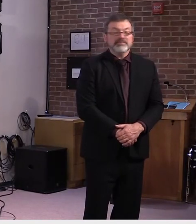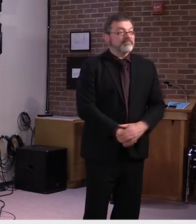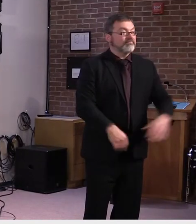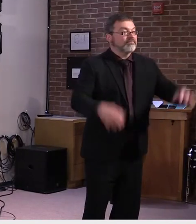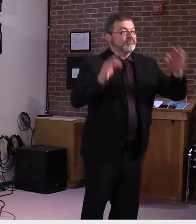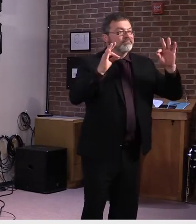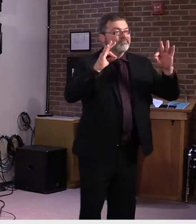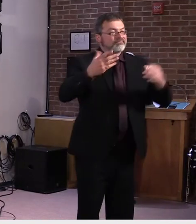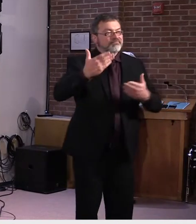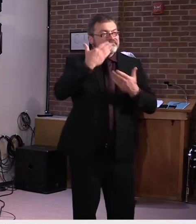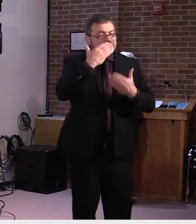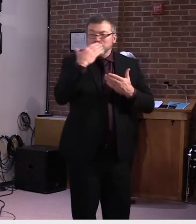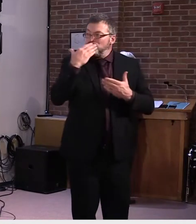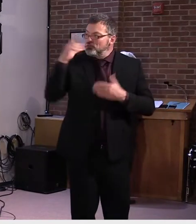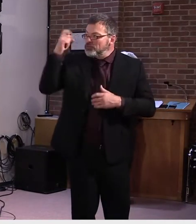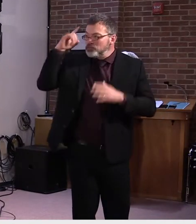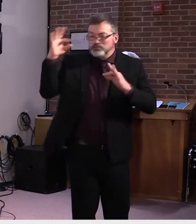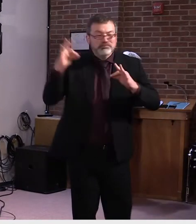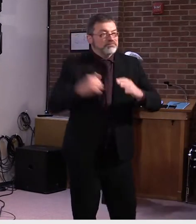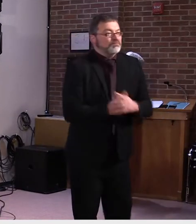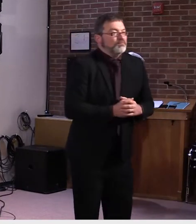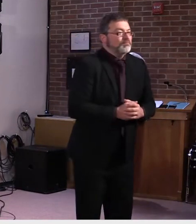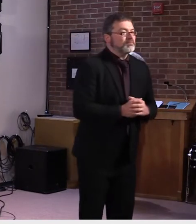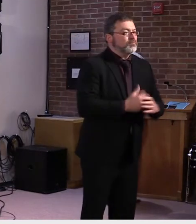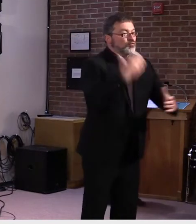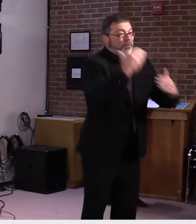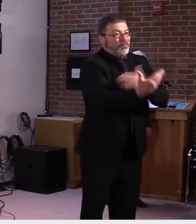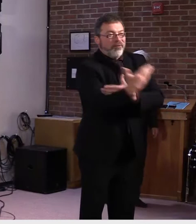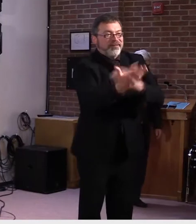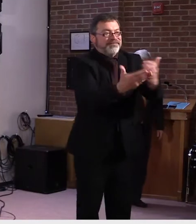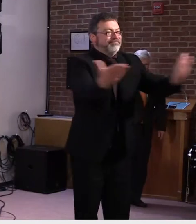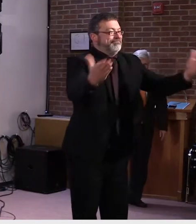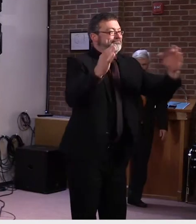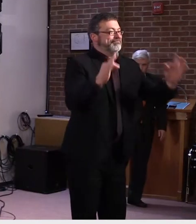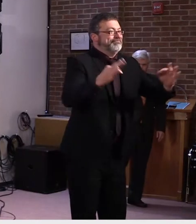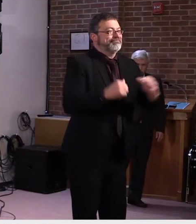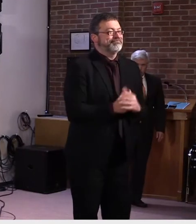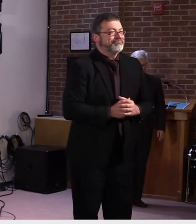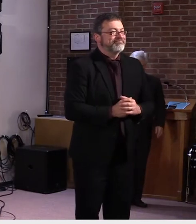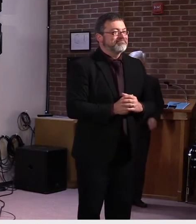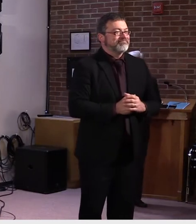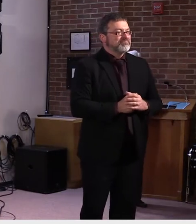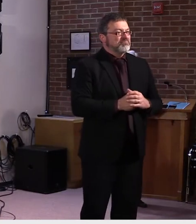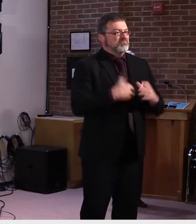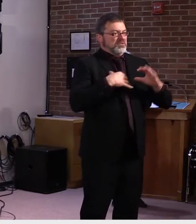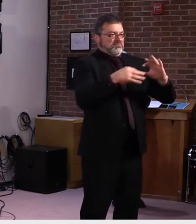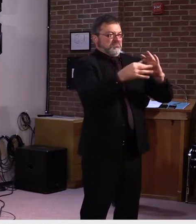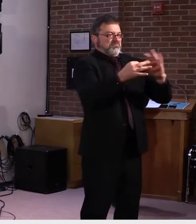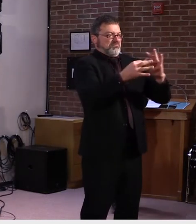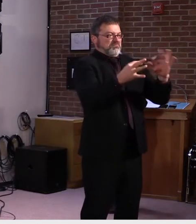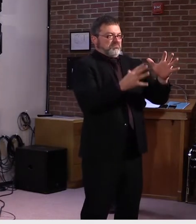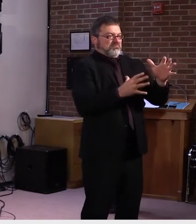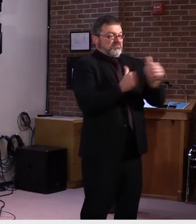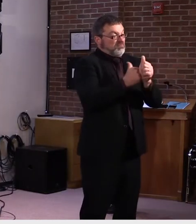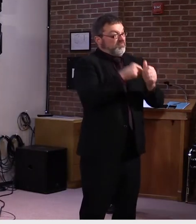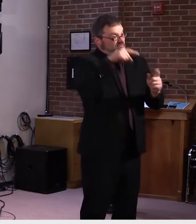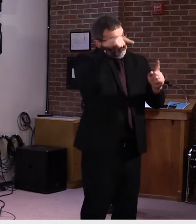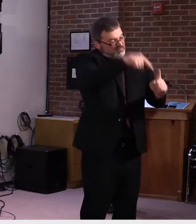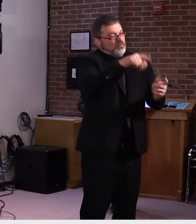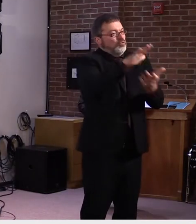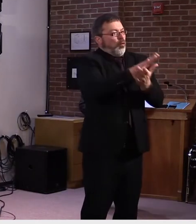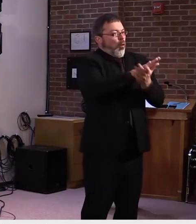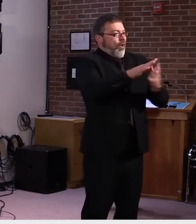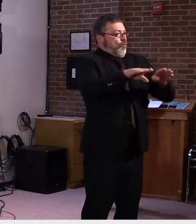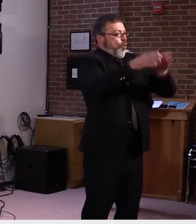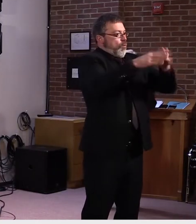Thank you, Secretary Smith. Good morning. I'm pleased to be able to provide an update on the work of reopening our schools. Last